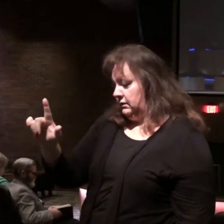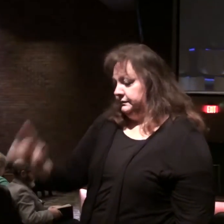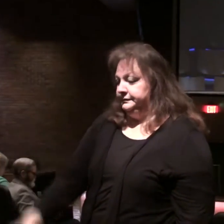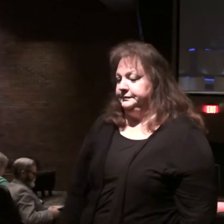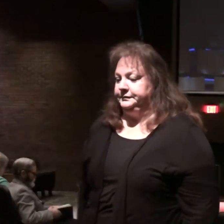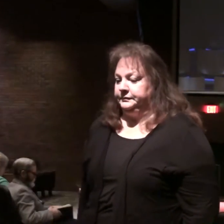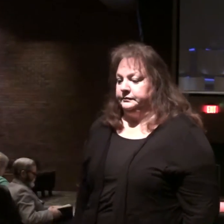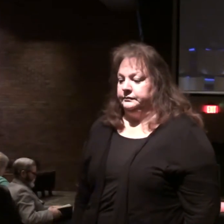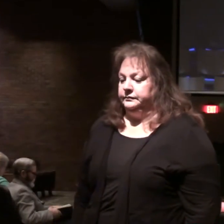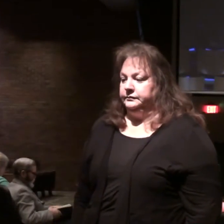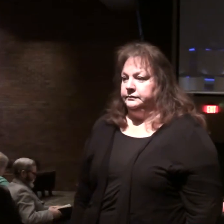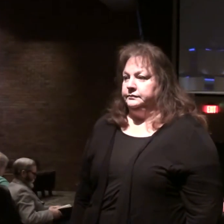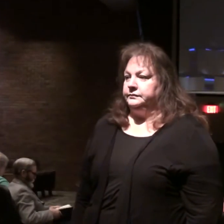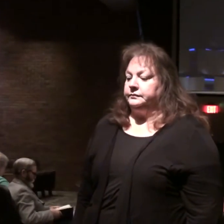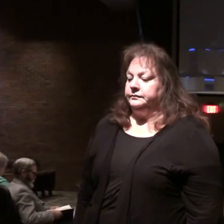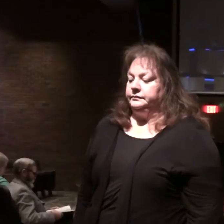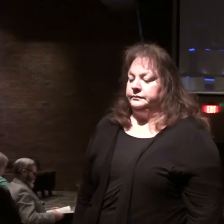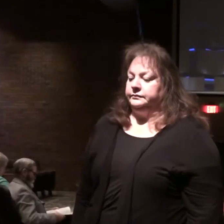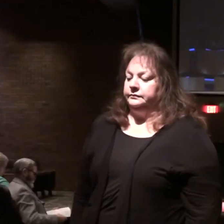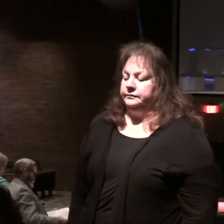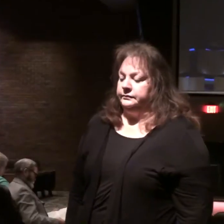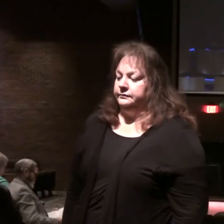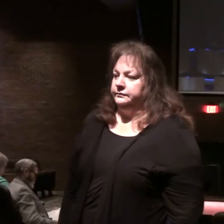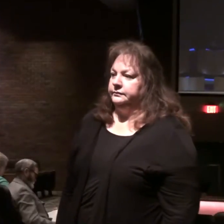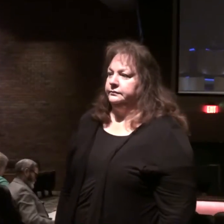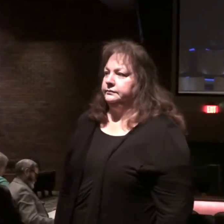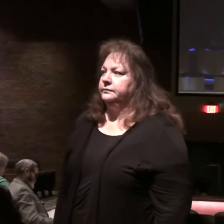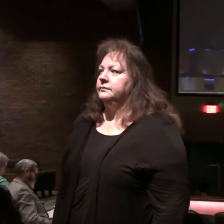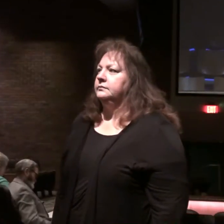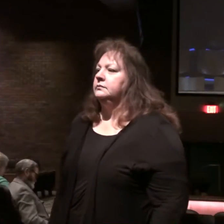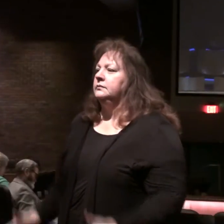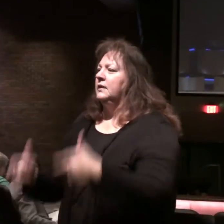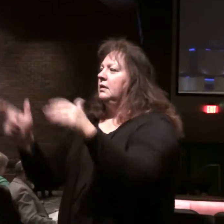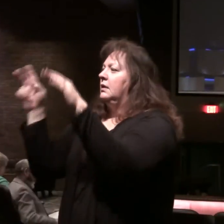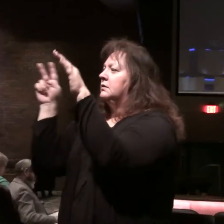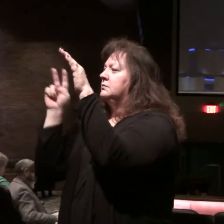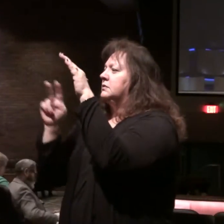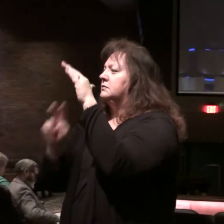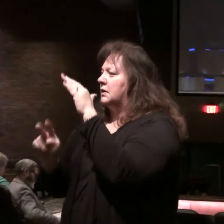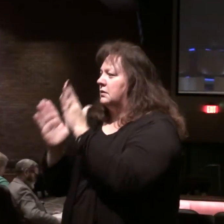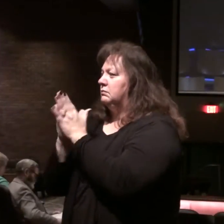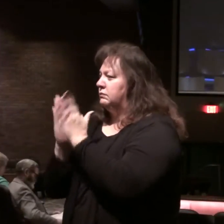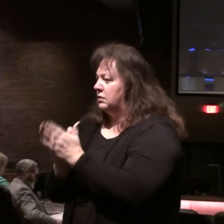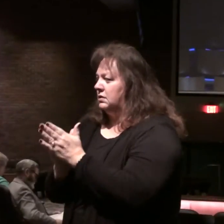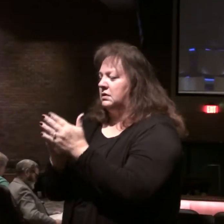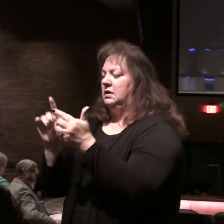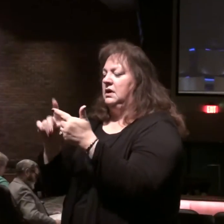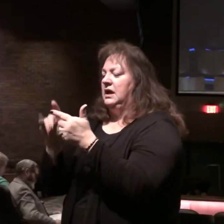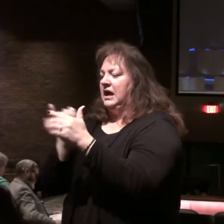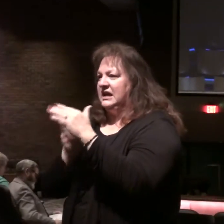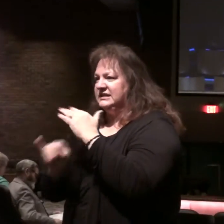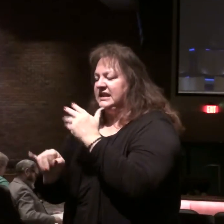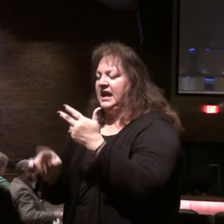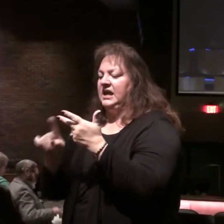Daniel. After those large prophetic books, you have the Psalm. Then you have Isaiah,